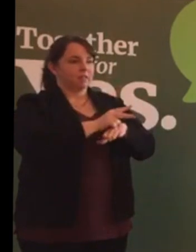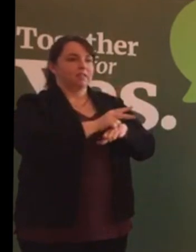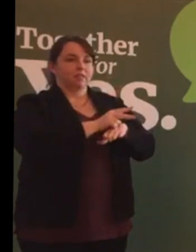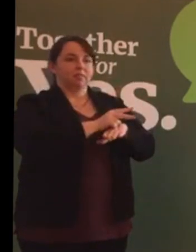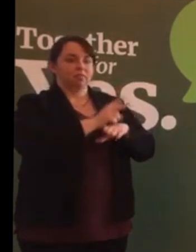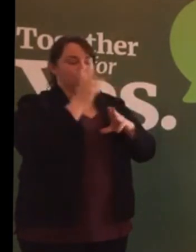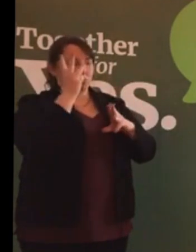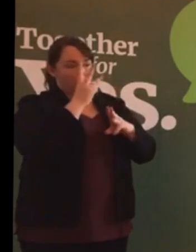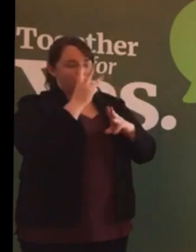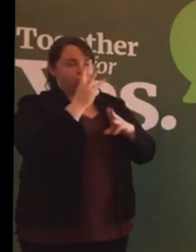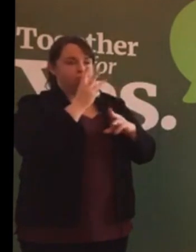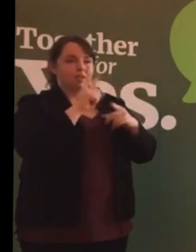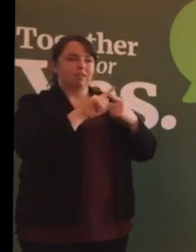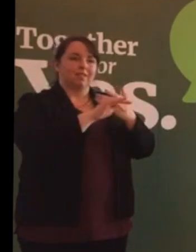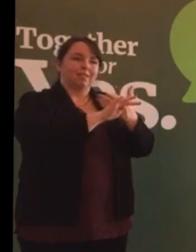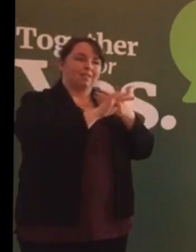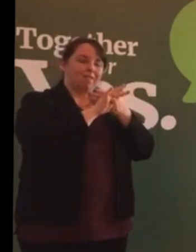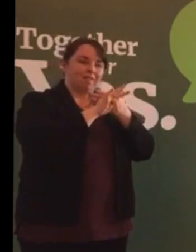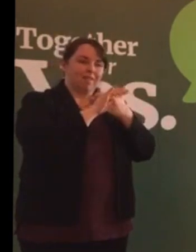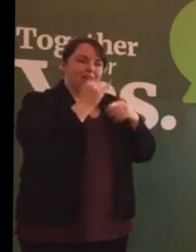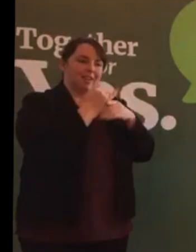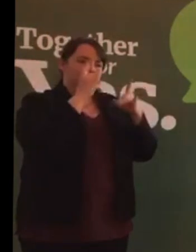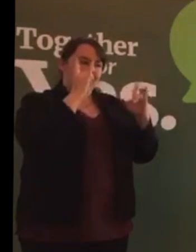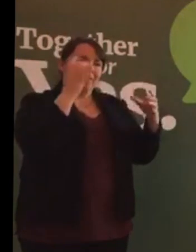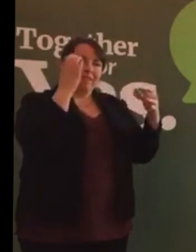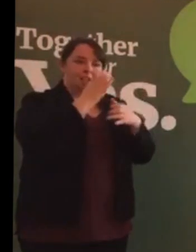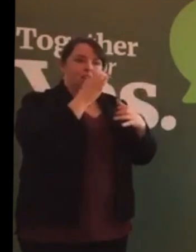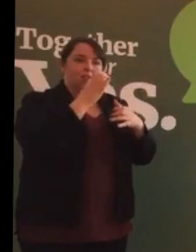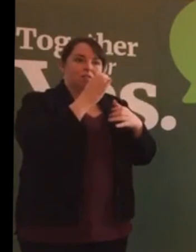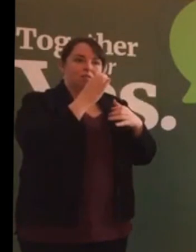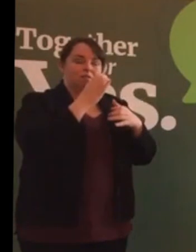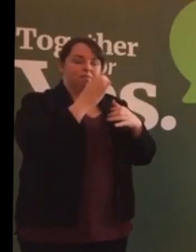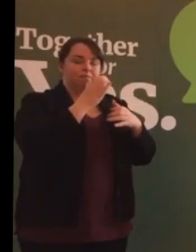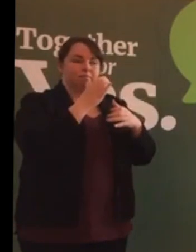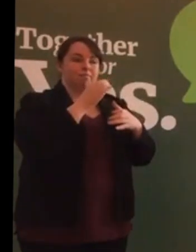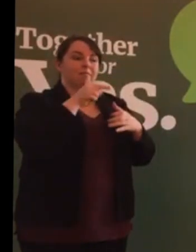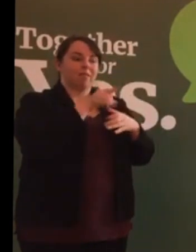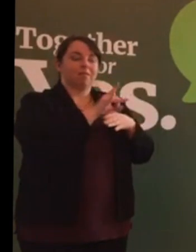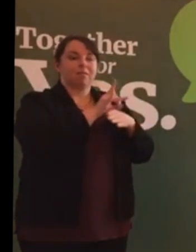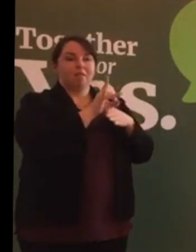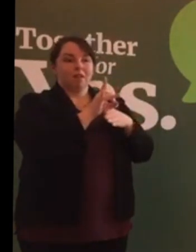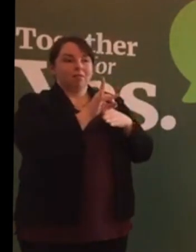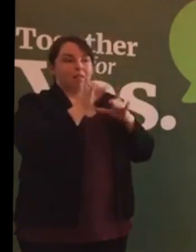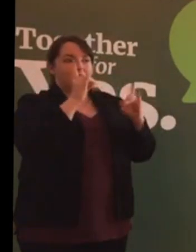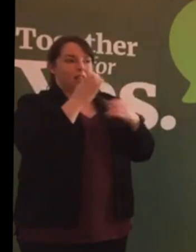healthcare is something we can and should provide.